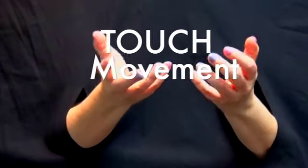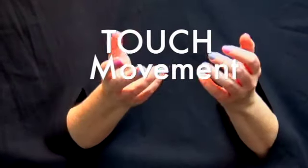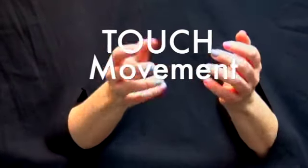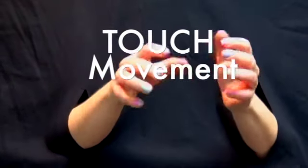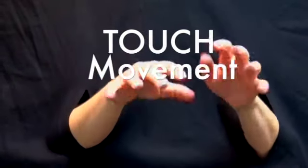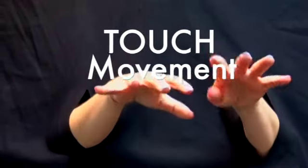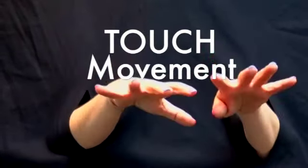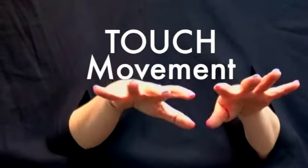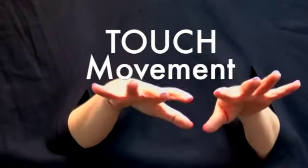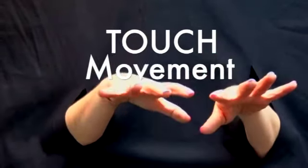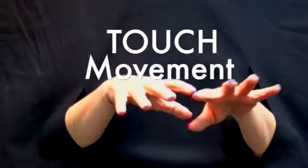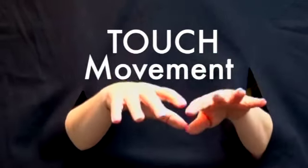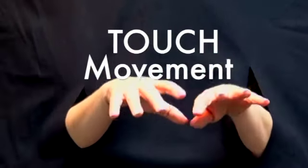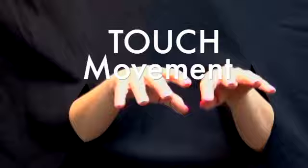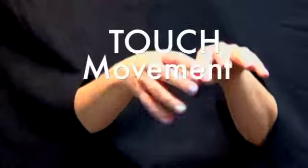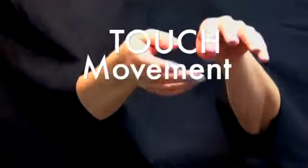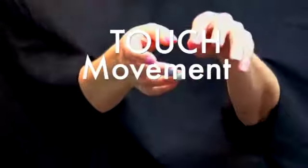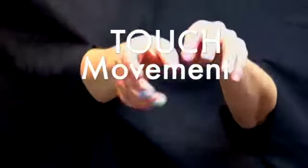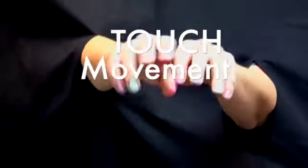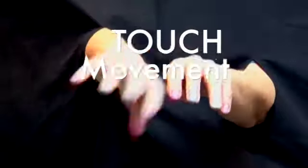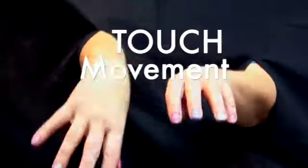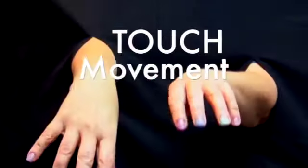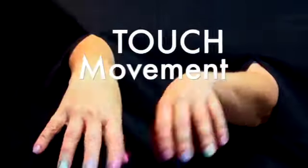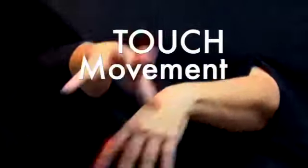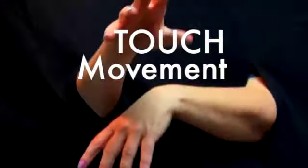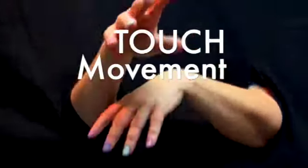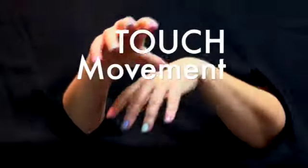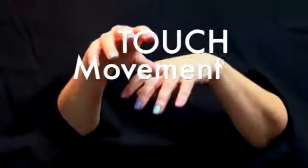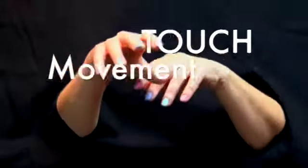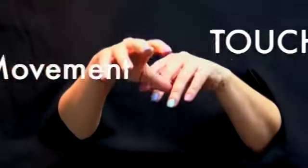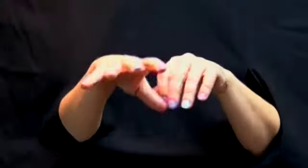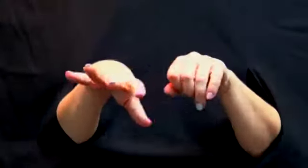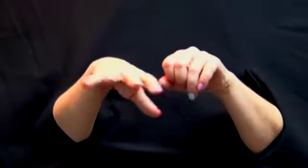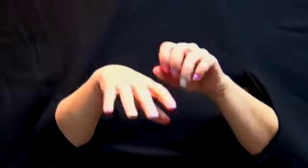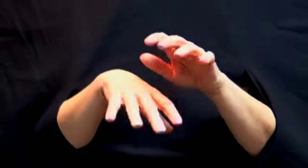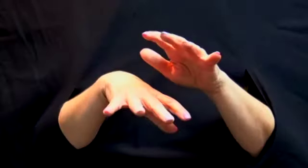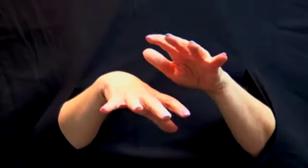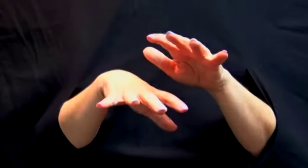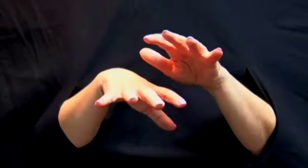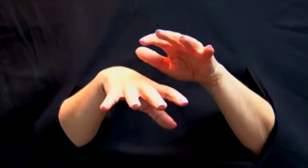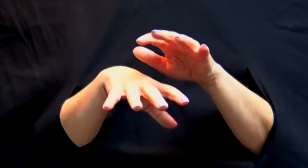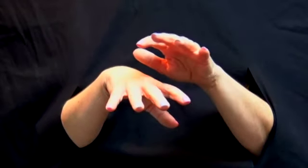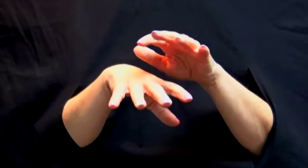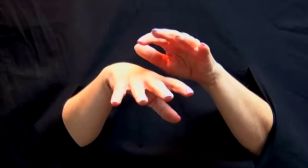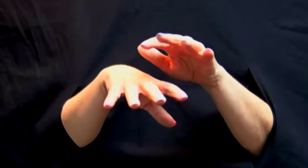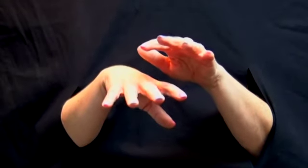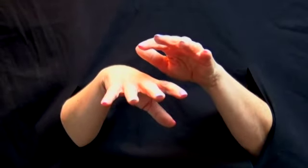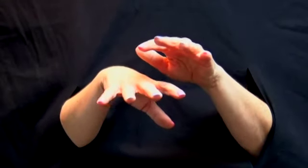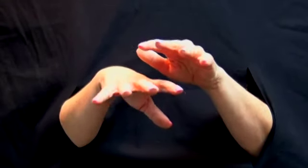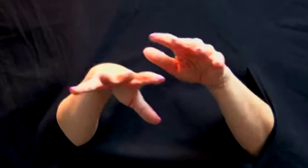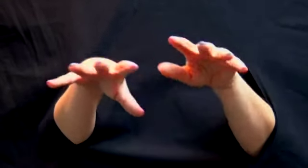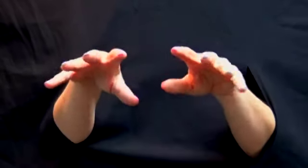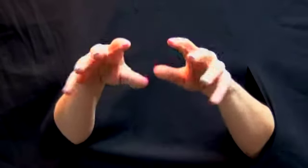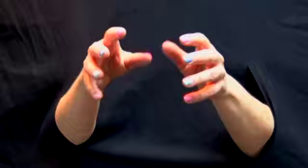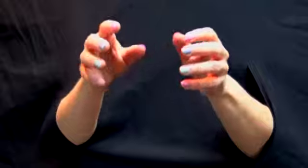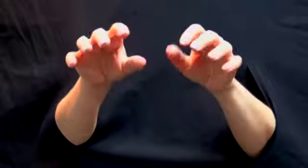One big thing about my hands, and I've done it this way to see them better, or to illustrate it better, is